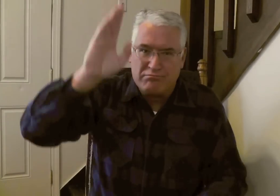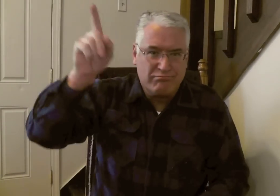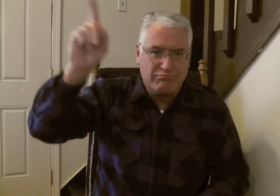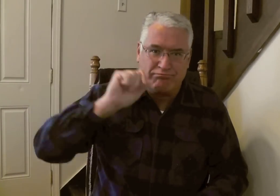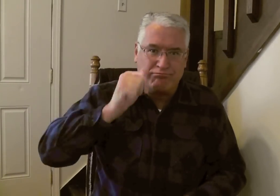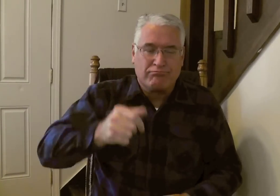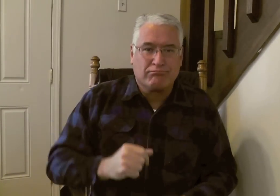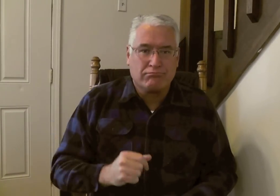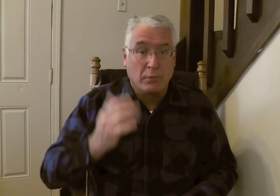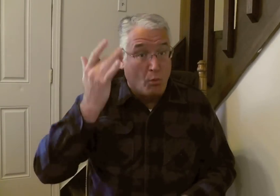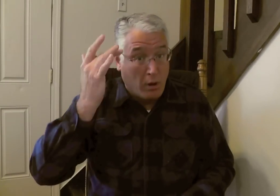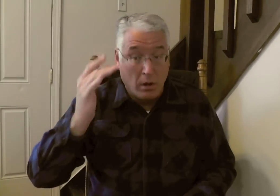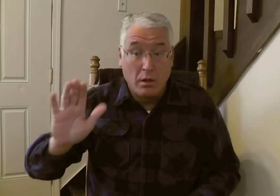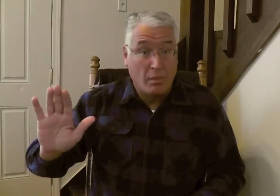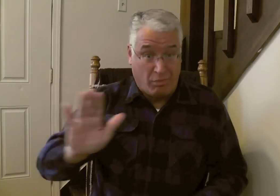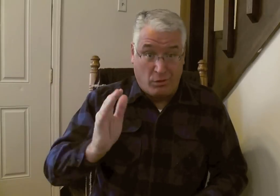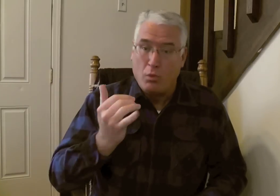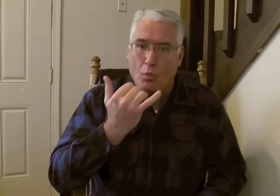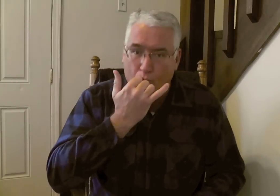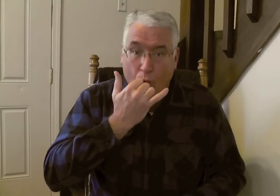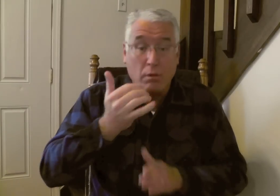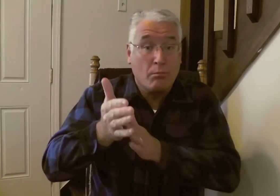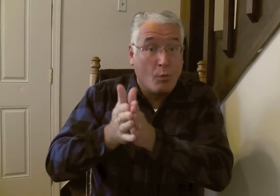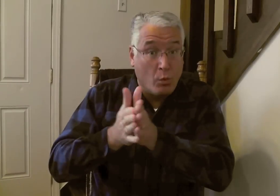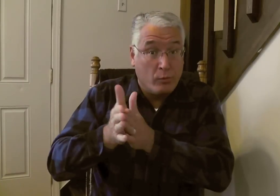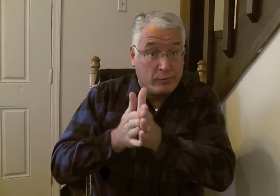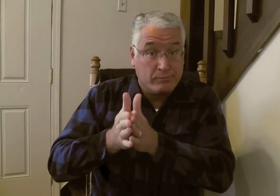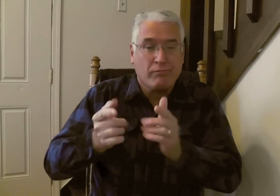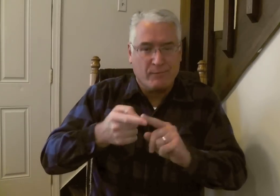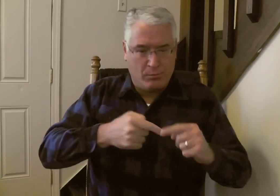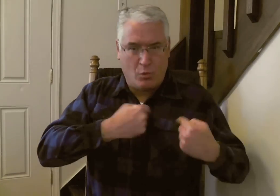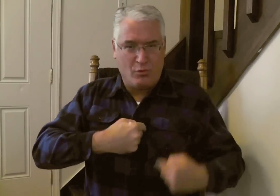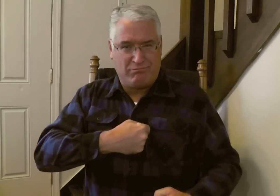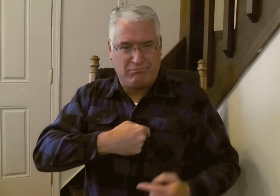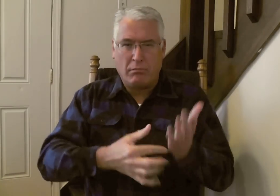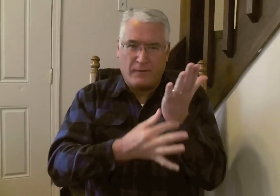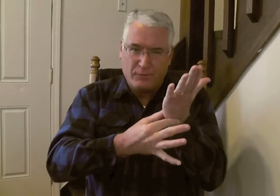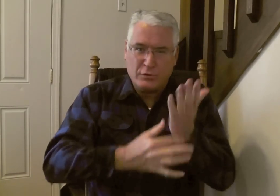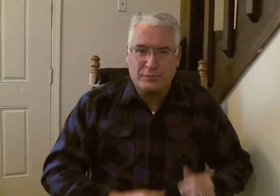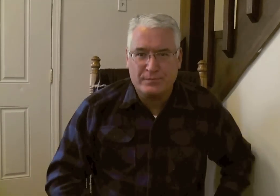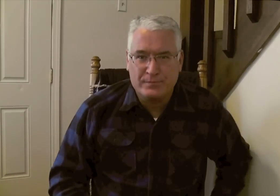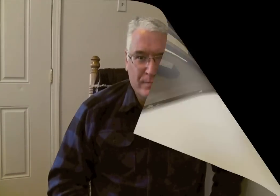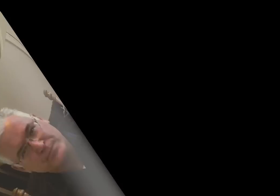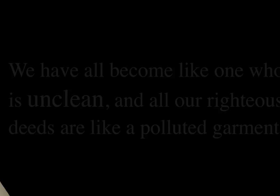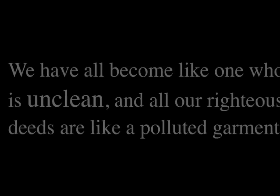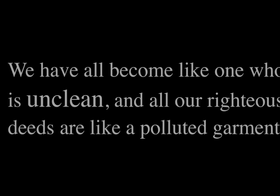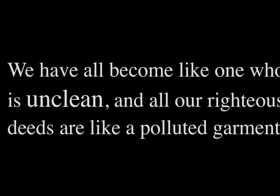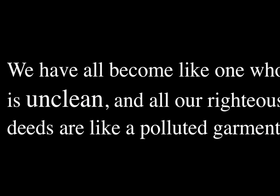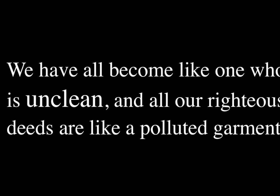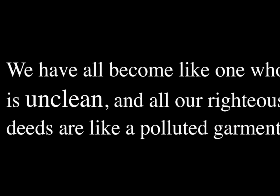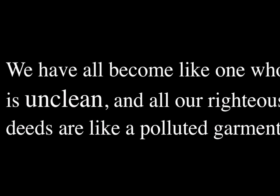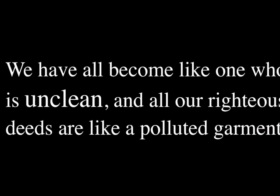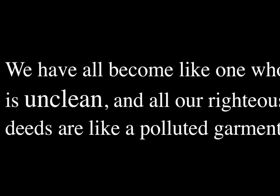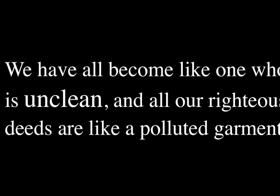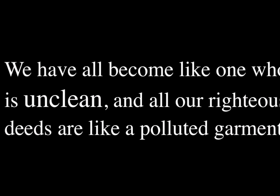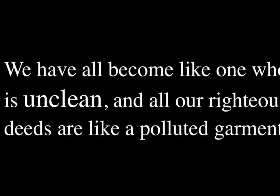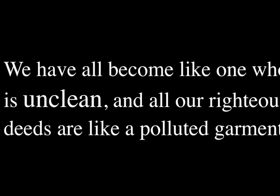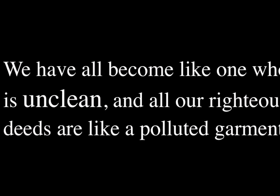purpose? It's not to glorify God. Why? Because they have a heart of flesh. We have all become like one who is